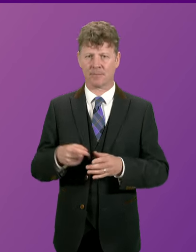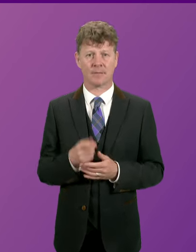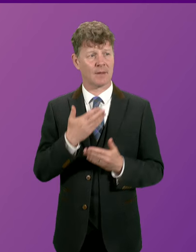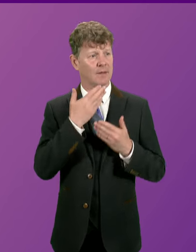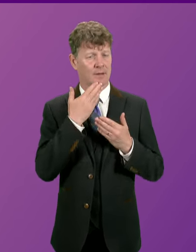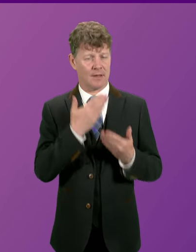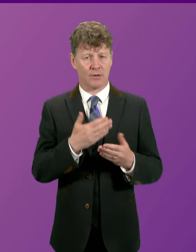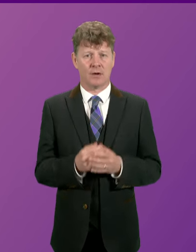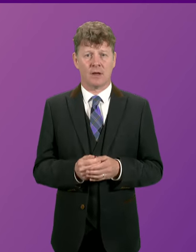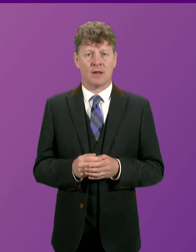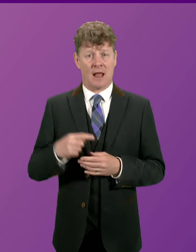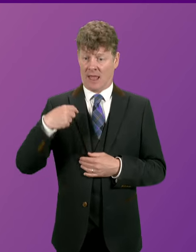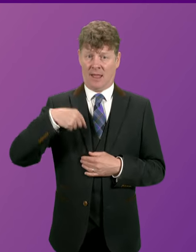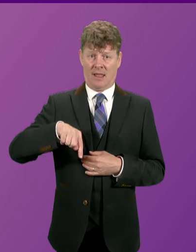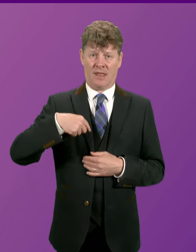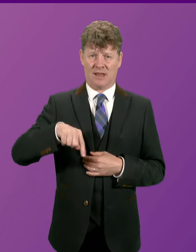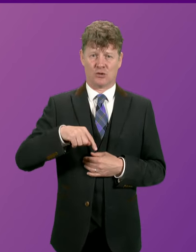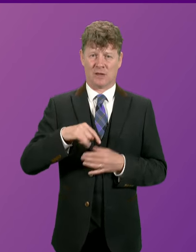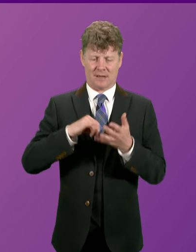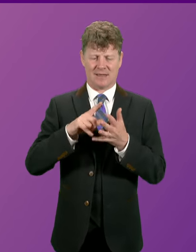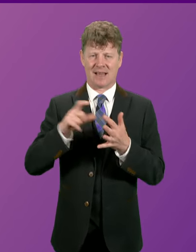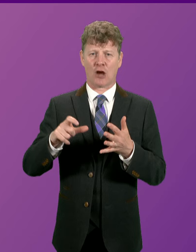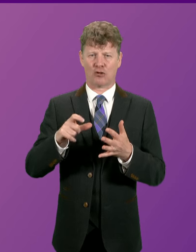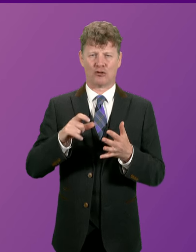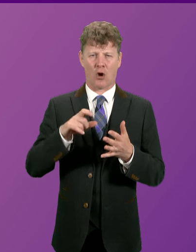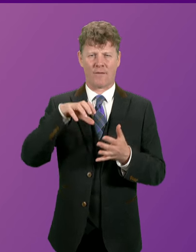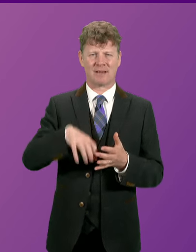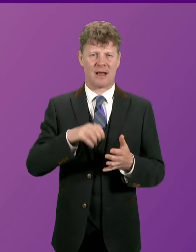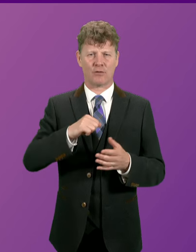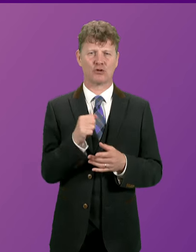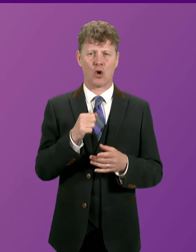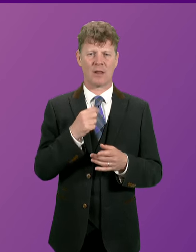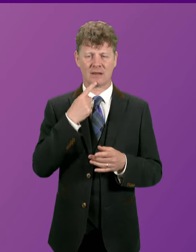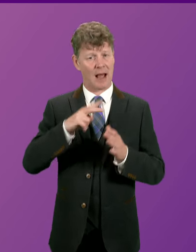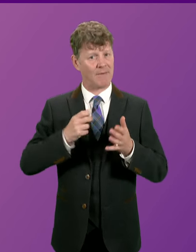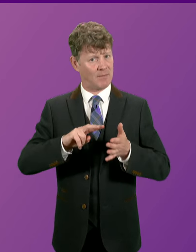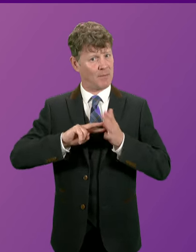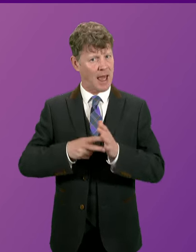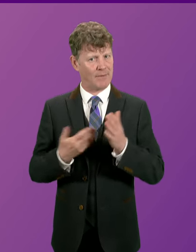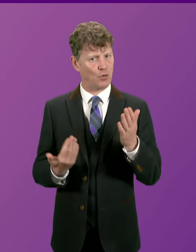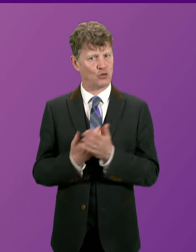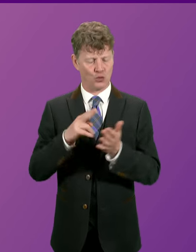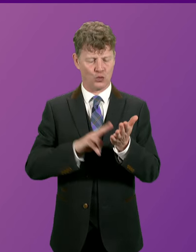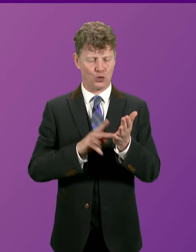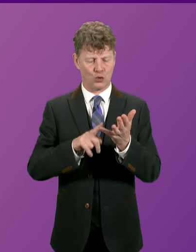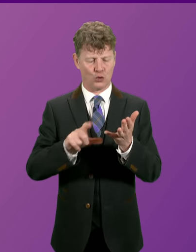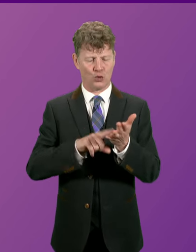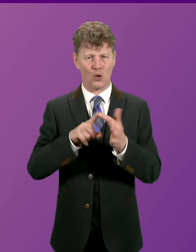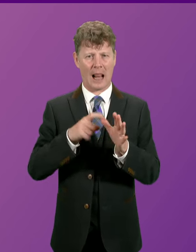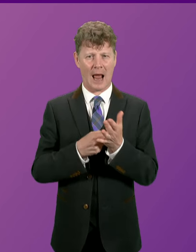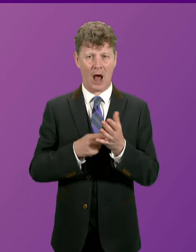Presiding Officer. This week, the Secretary of State for Scotland confirmed that planning is underway to develop new nuclear reactors in Scotland,